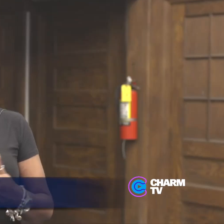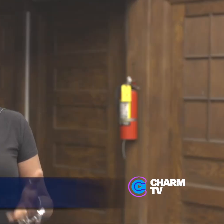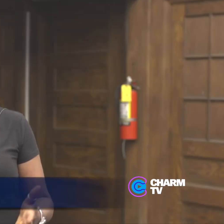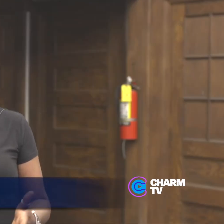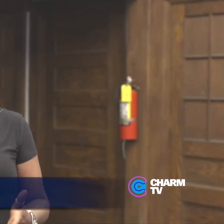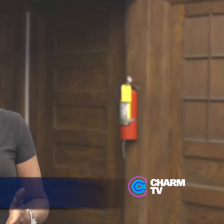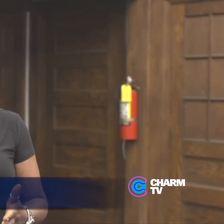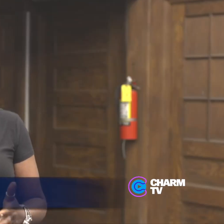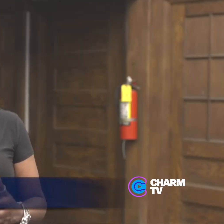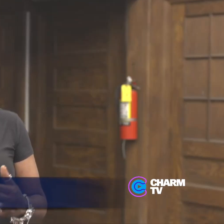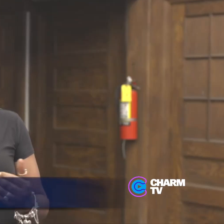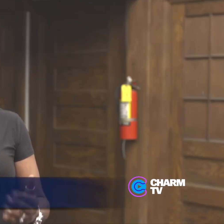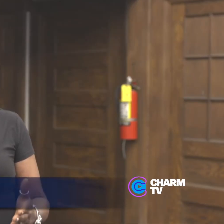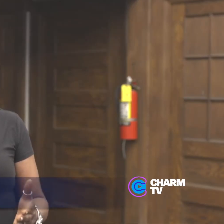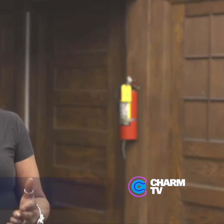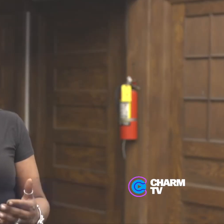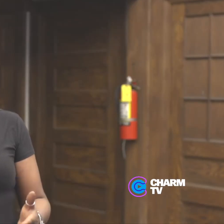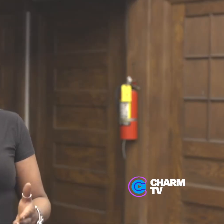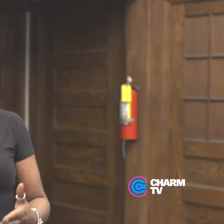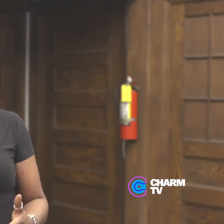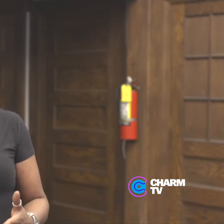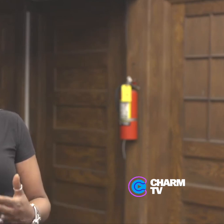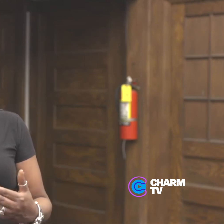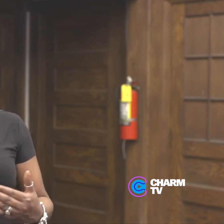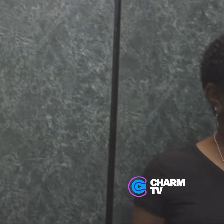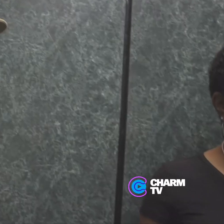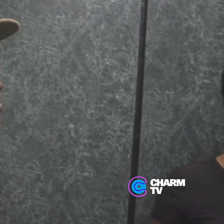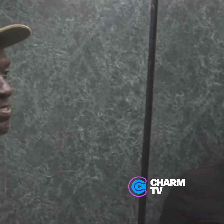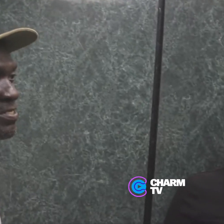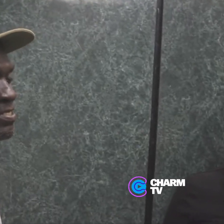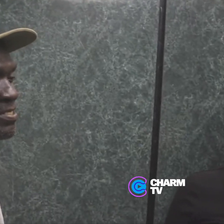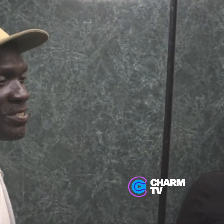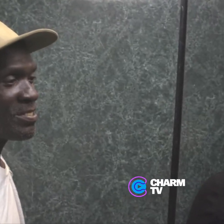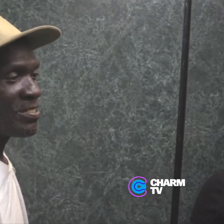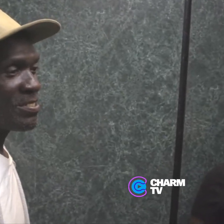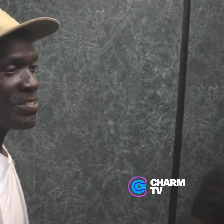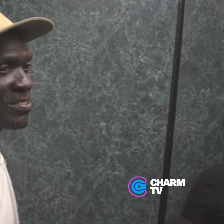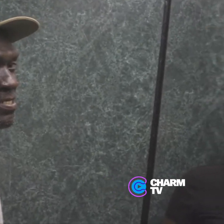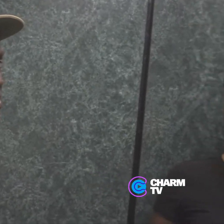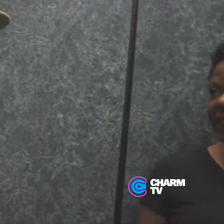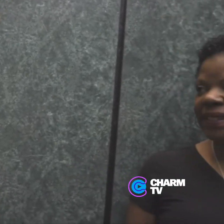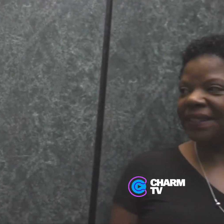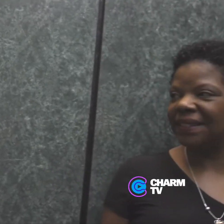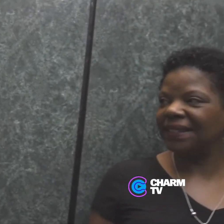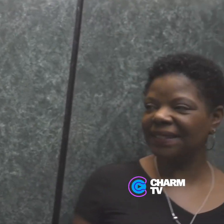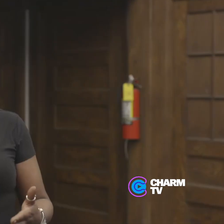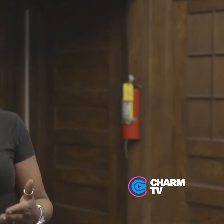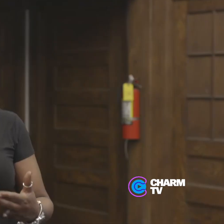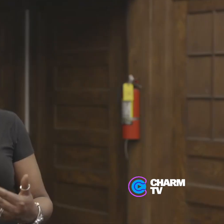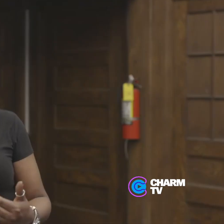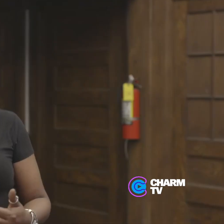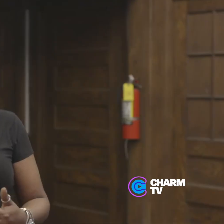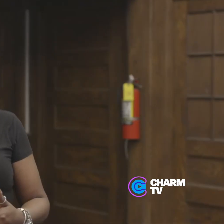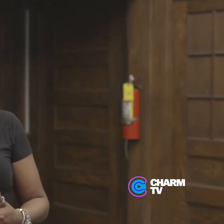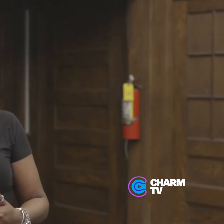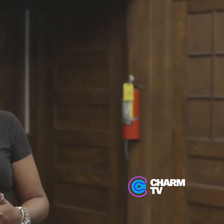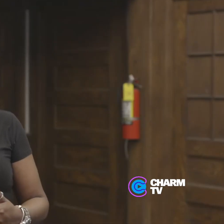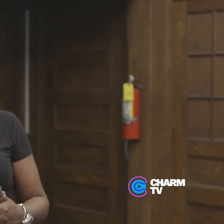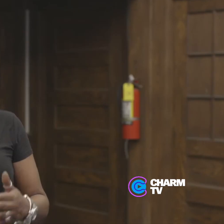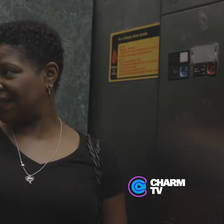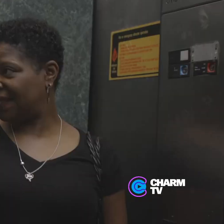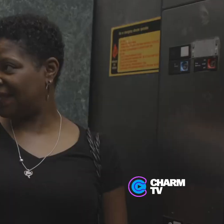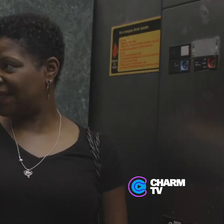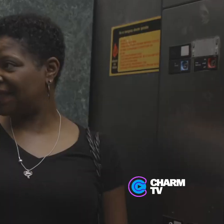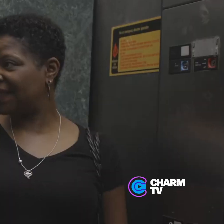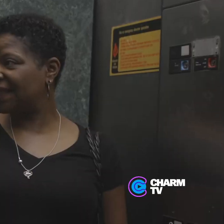the housing piece. But health care for the homeless, when they introduce their program to a property manager,